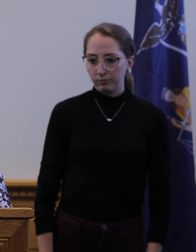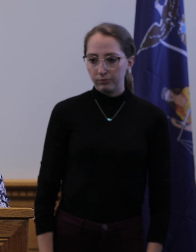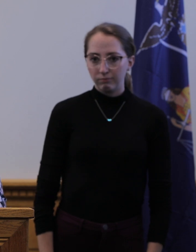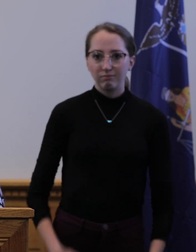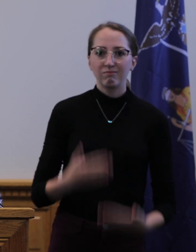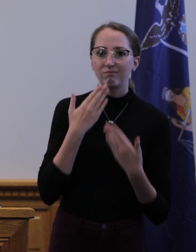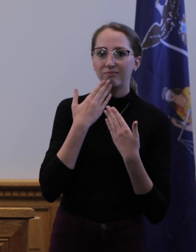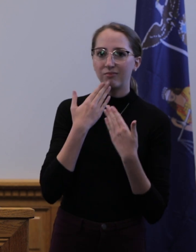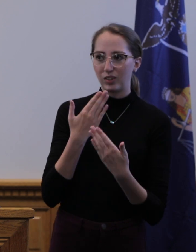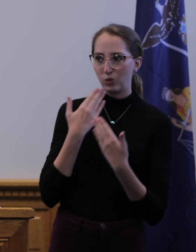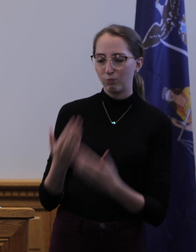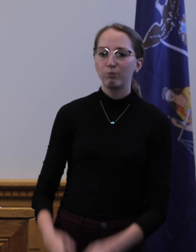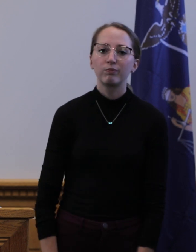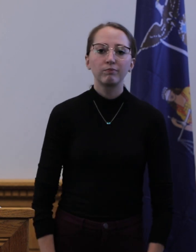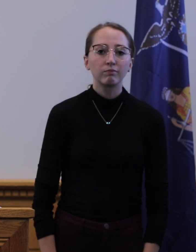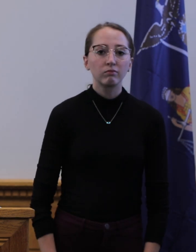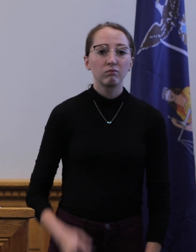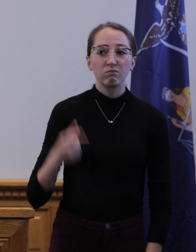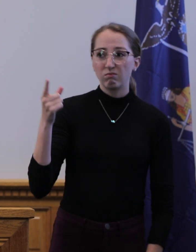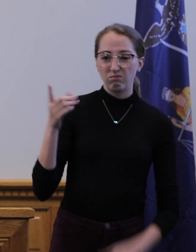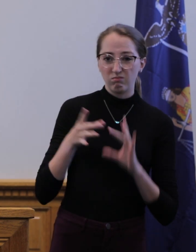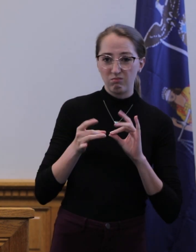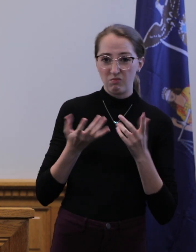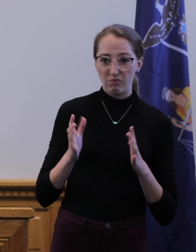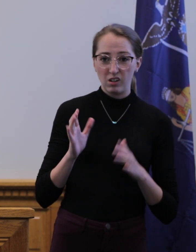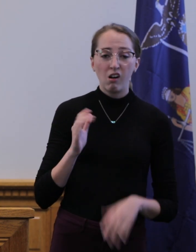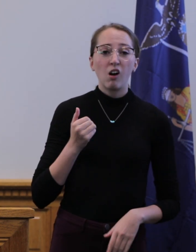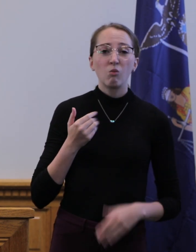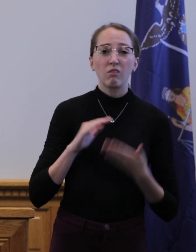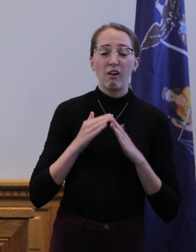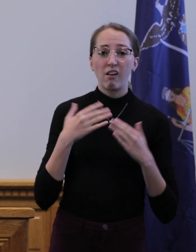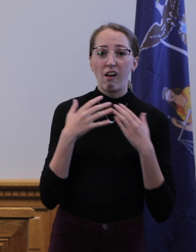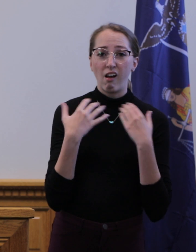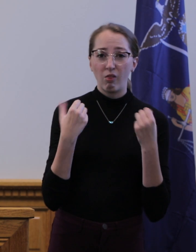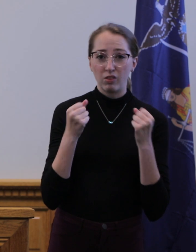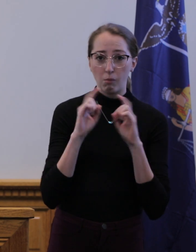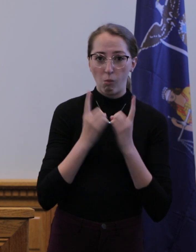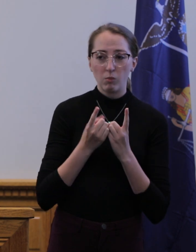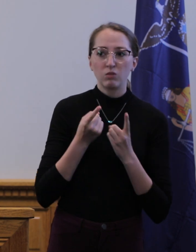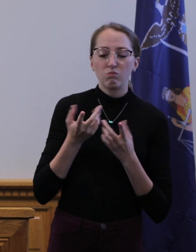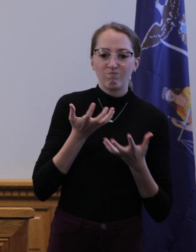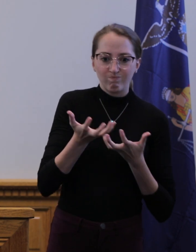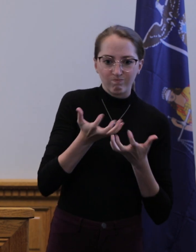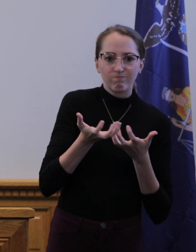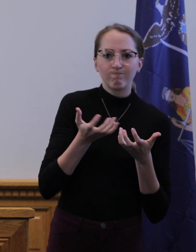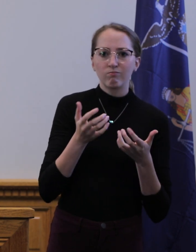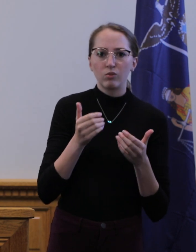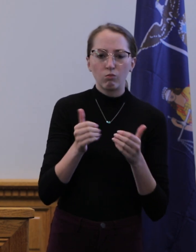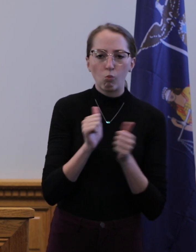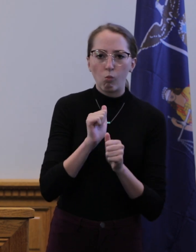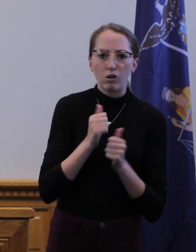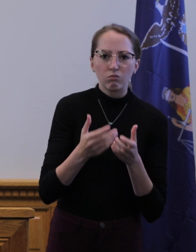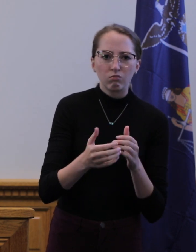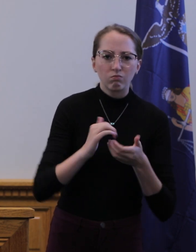Thank you, Mr. Chairman. As the chairman mentioned, our county health department continues to work closely with the college, businesses,